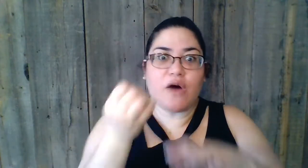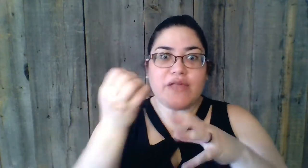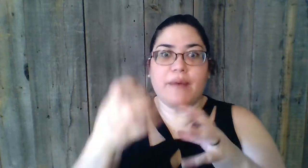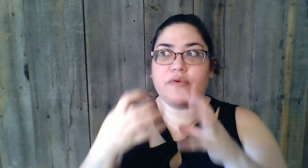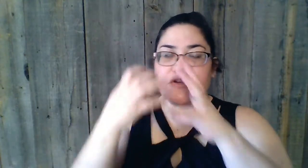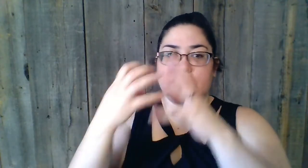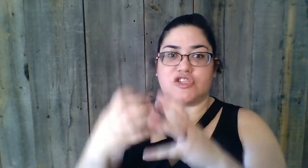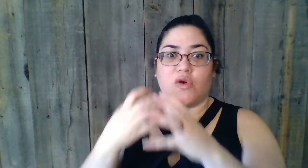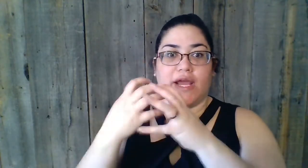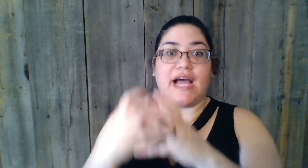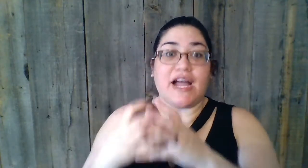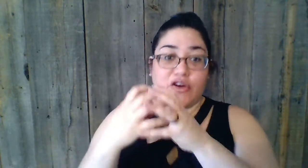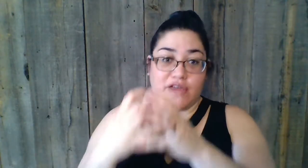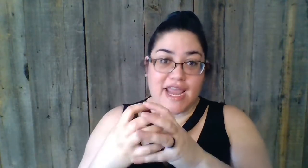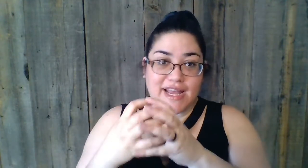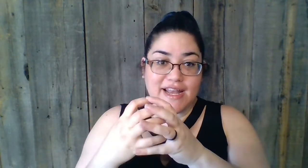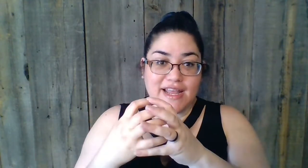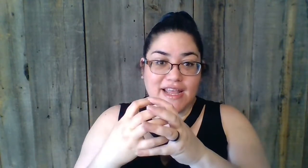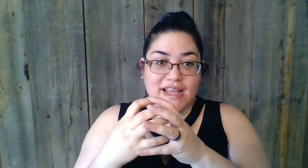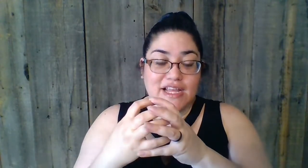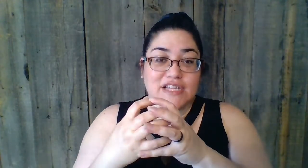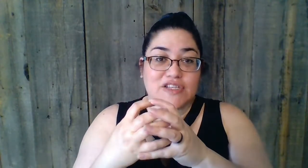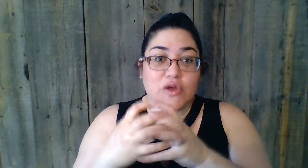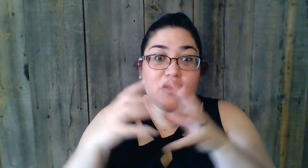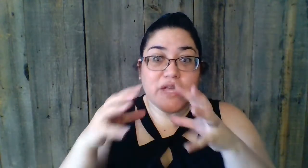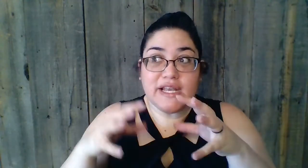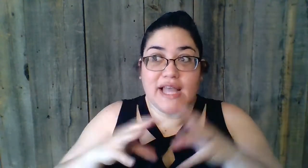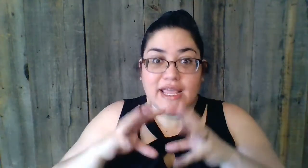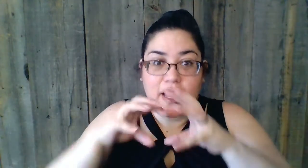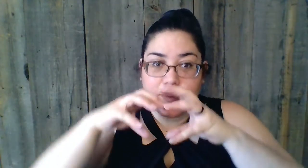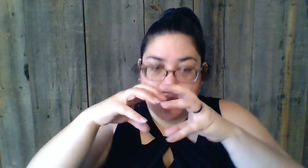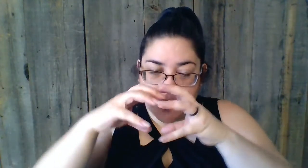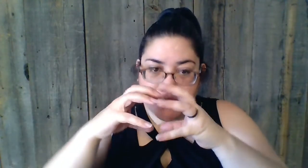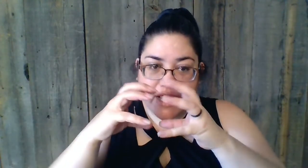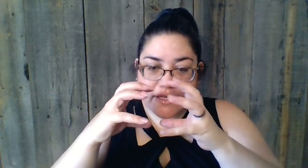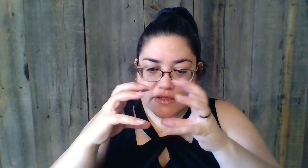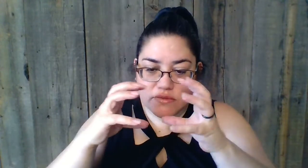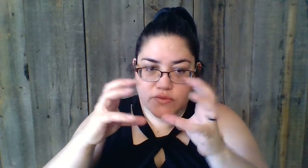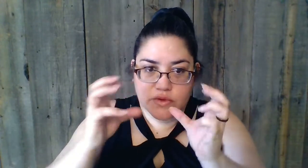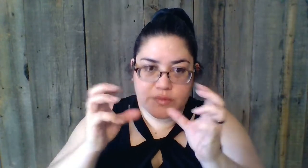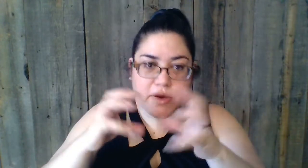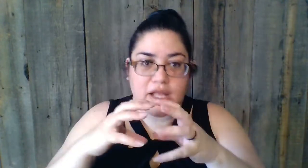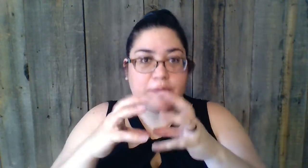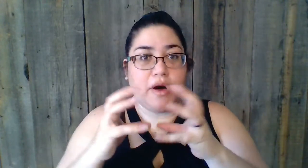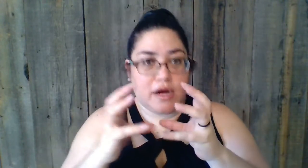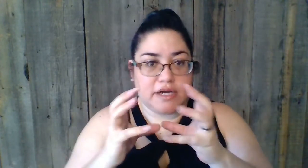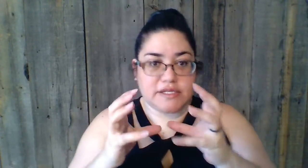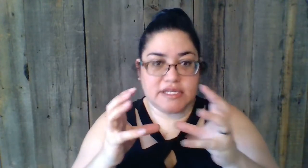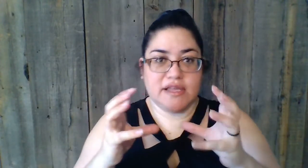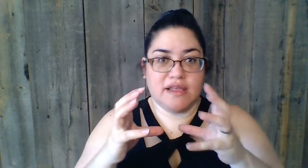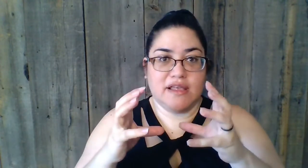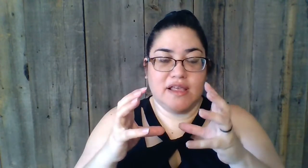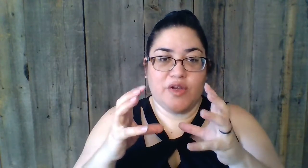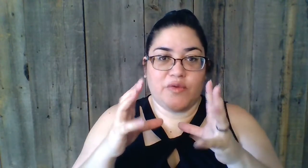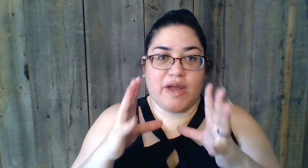that bullshit story got created. So you can, like, pull that root ball apart, right?